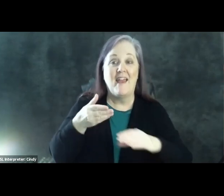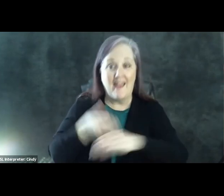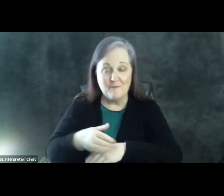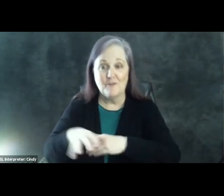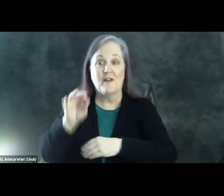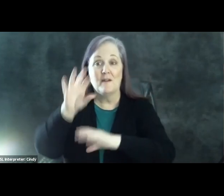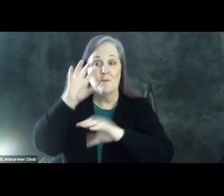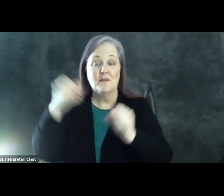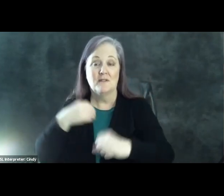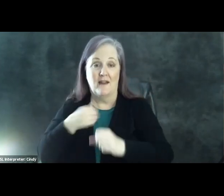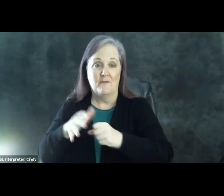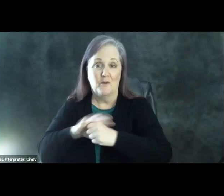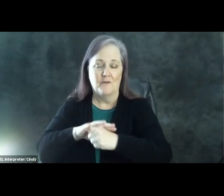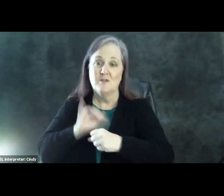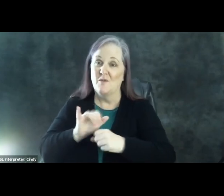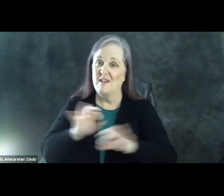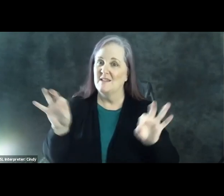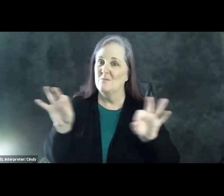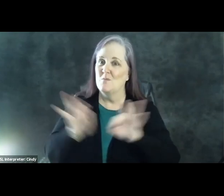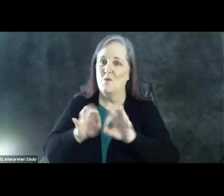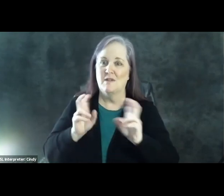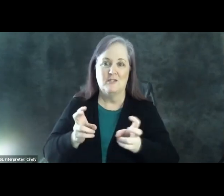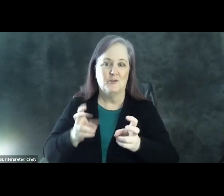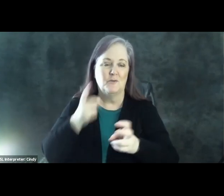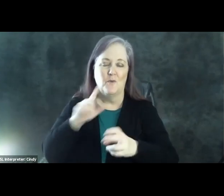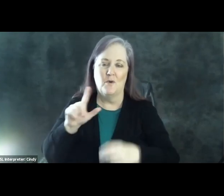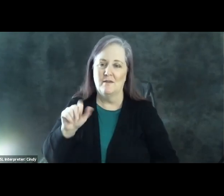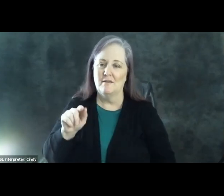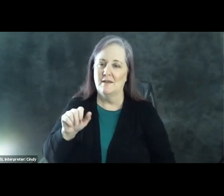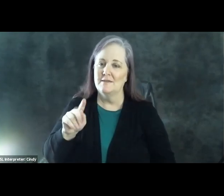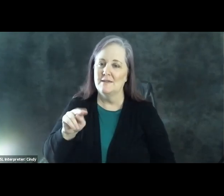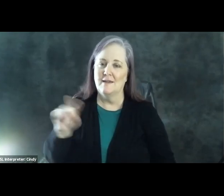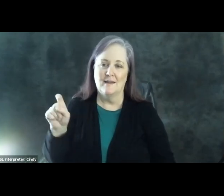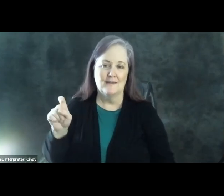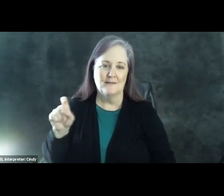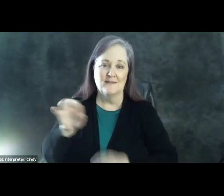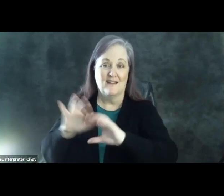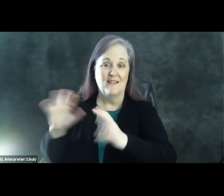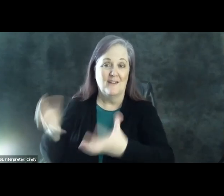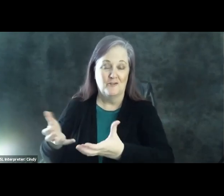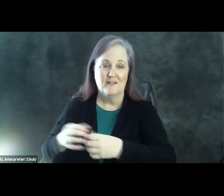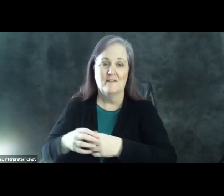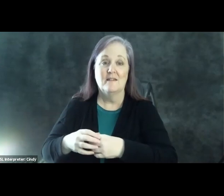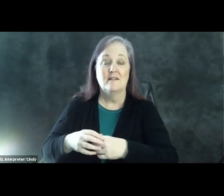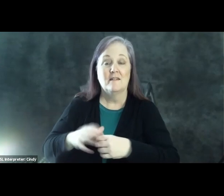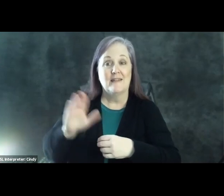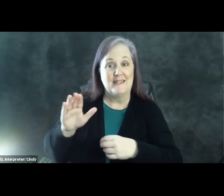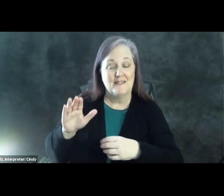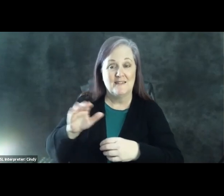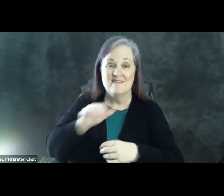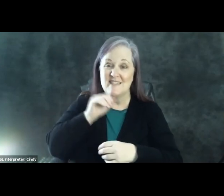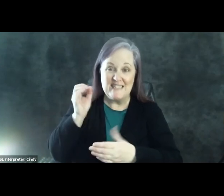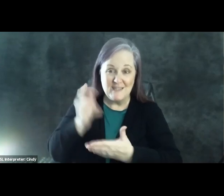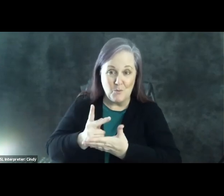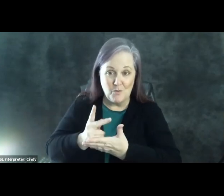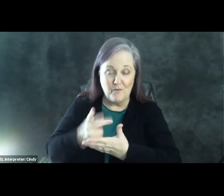important issue for the Latinx electorate. And among the Latinx electorate, President Trump's disapproval rating for